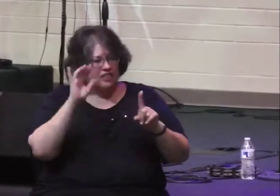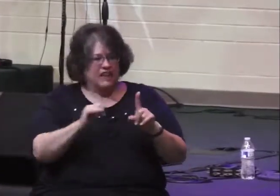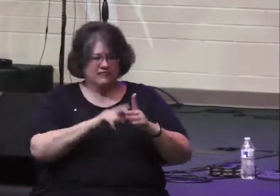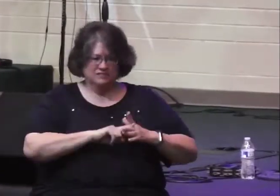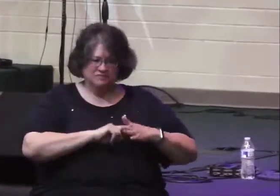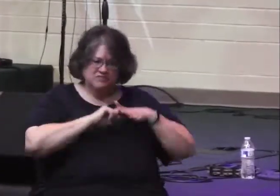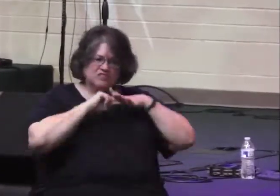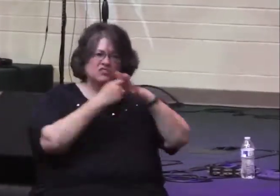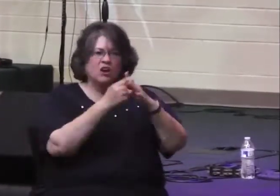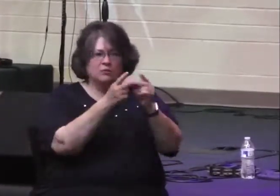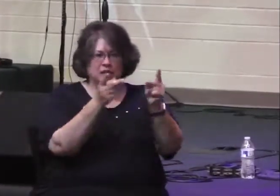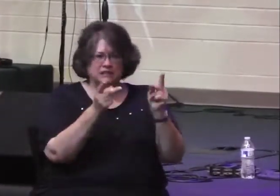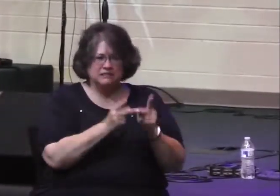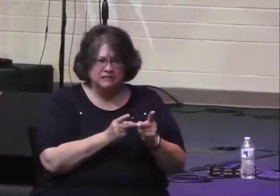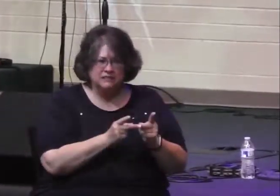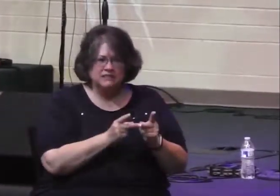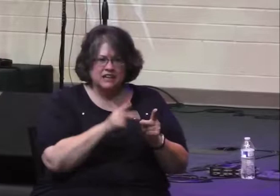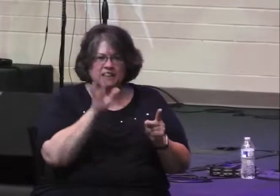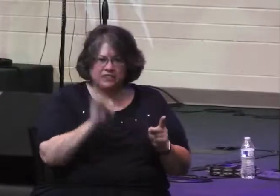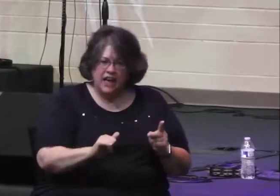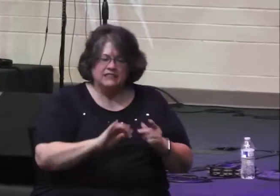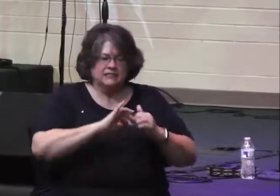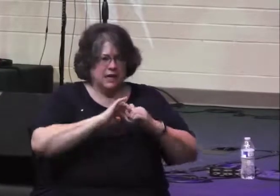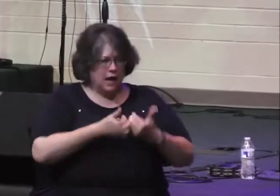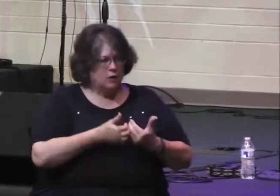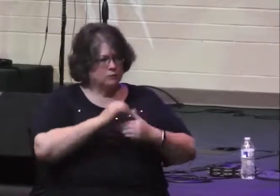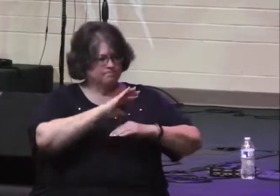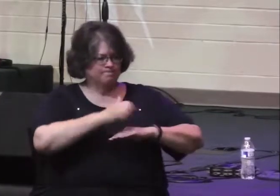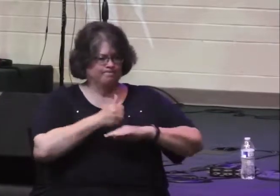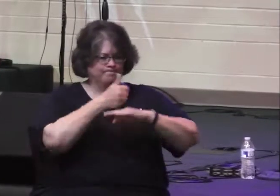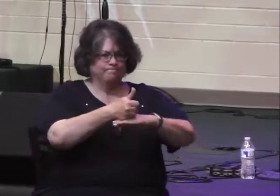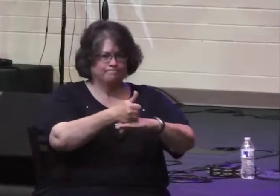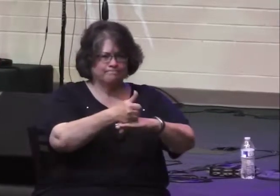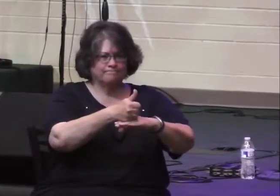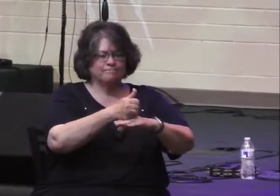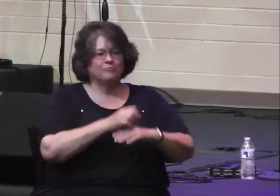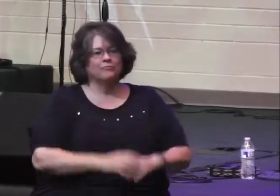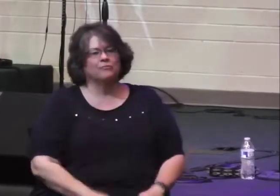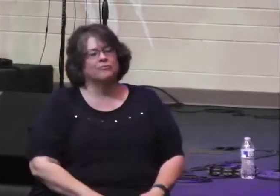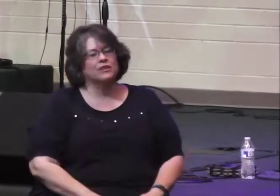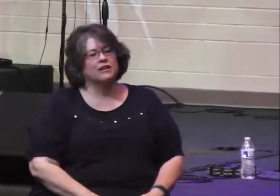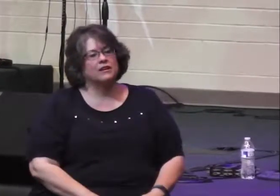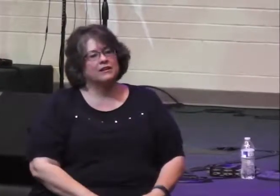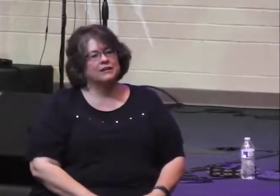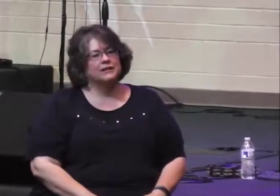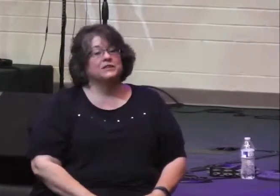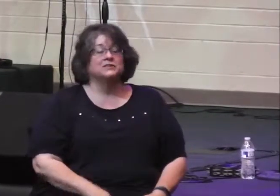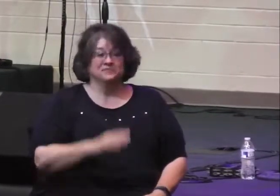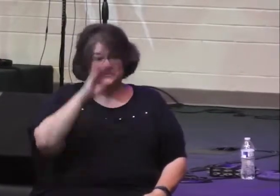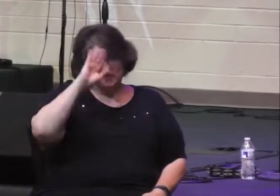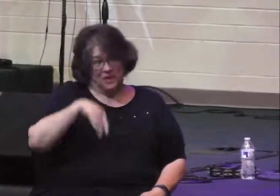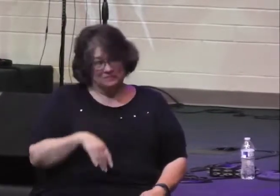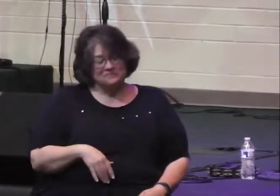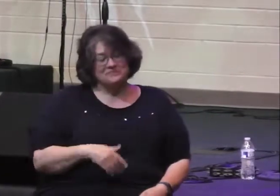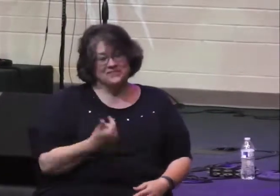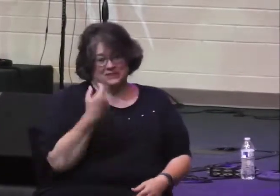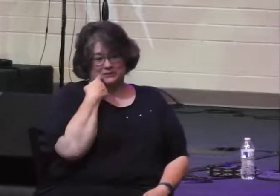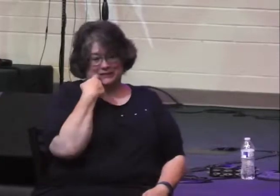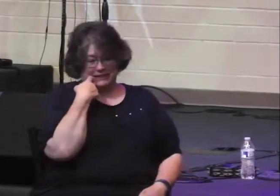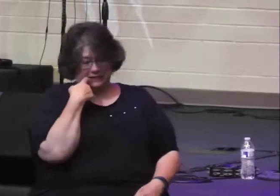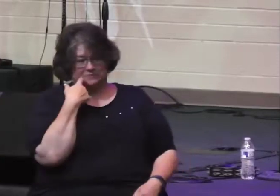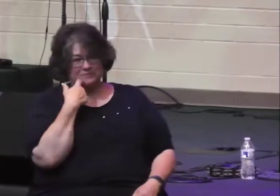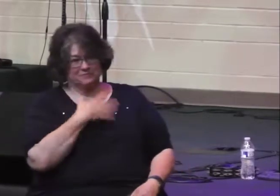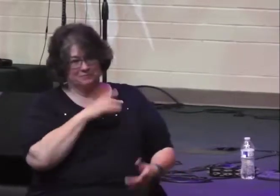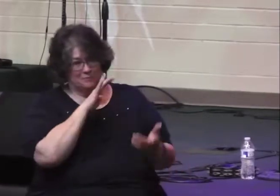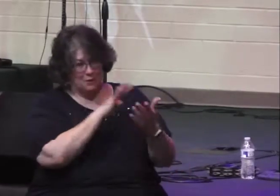by which everything else can be evaluated. That's what's going on here. You know, in the last few